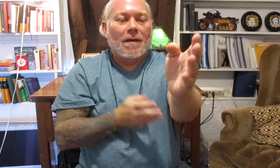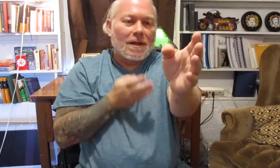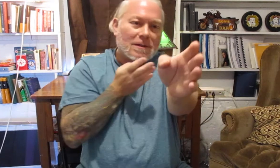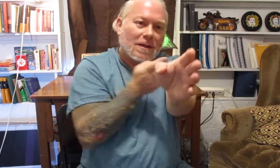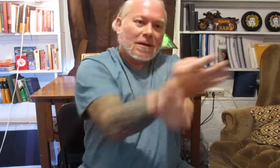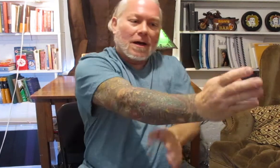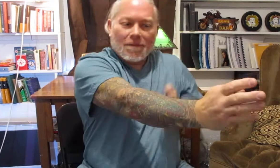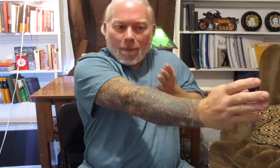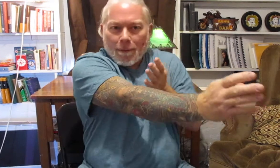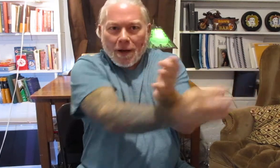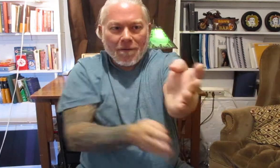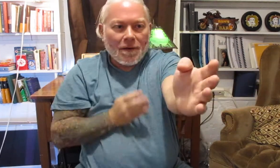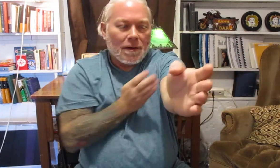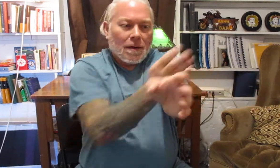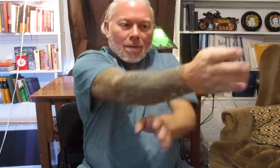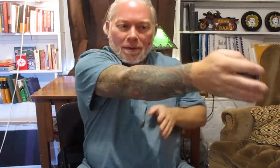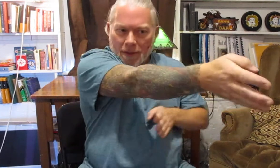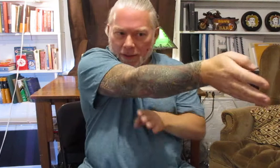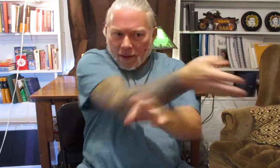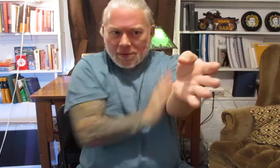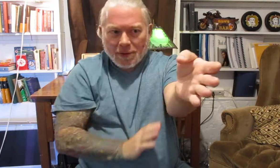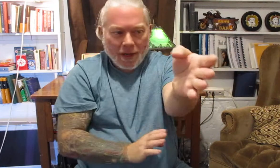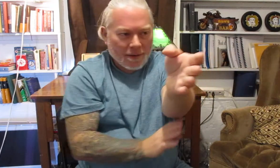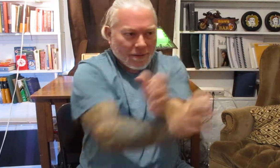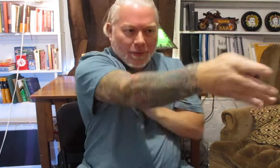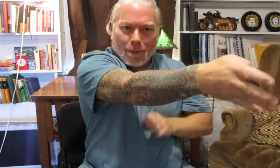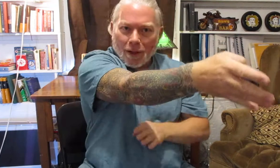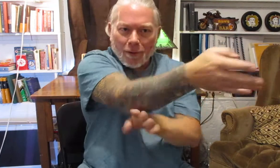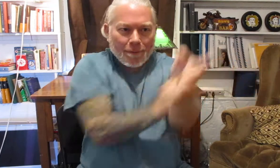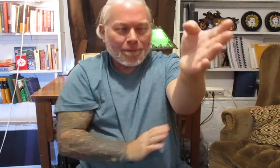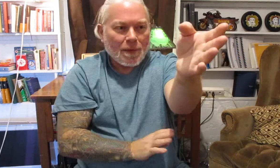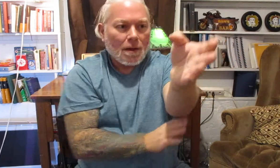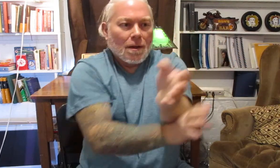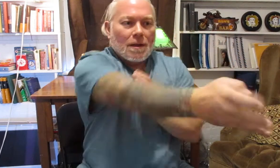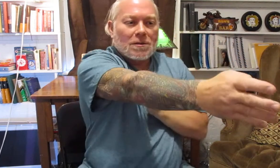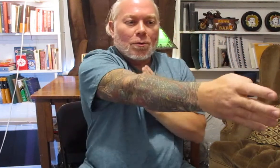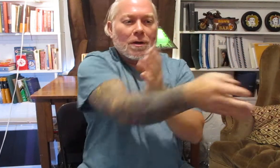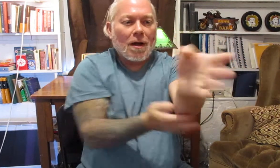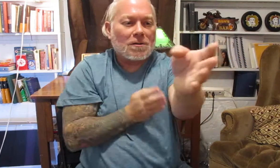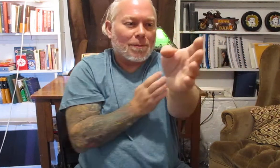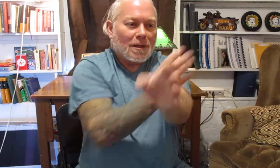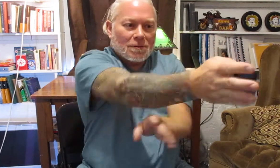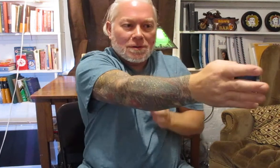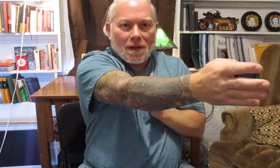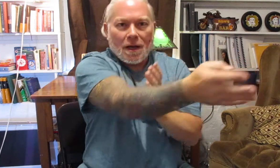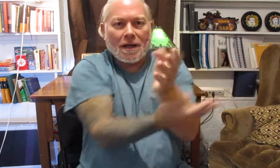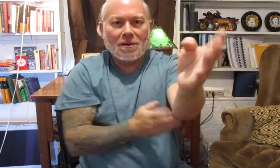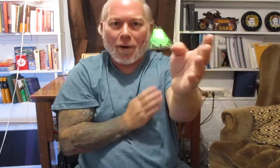this can cut from above but then it can also cut from below this tool can also be used as a grab